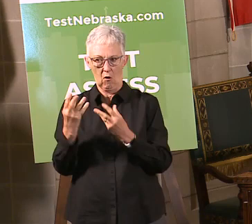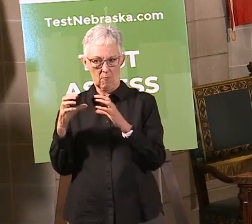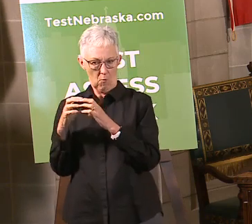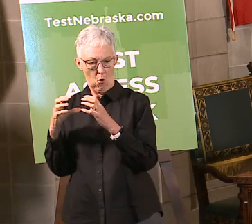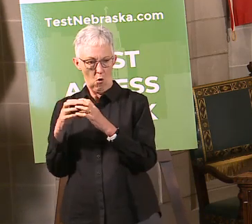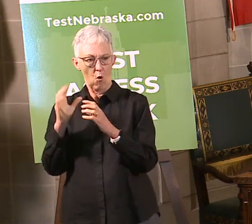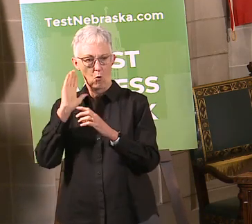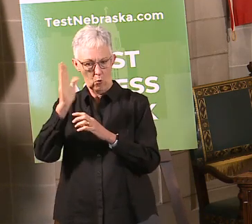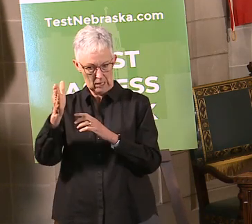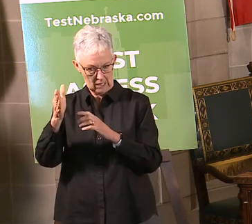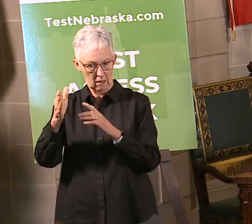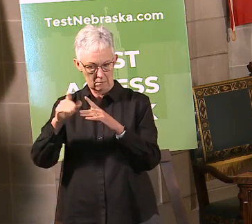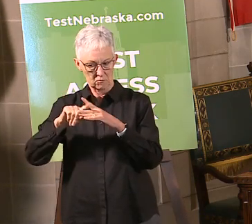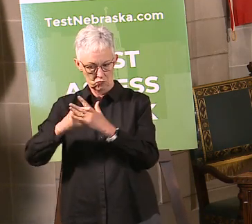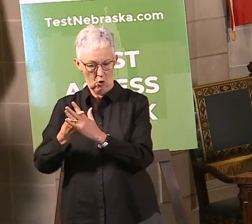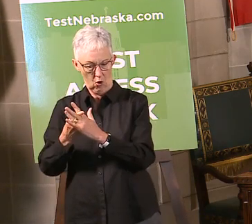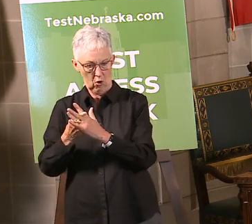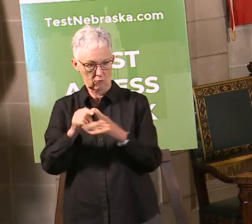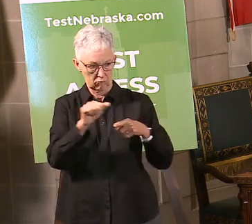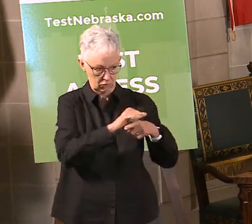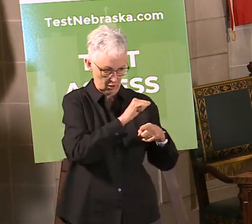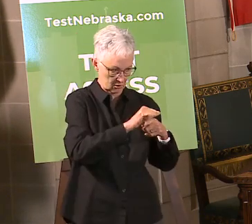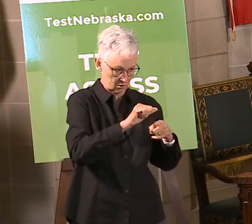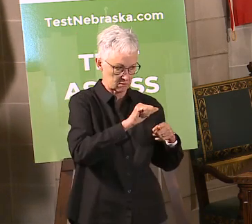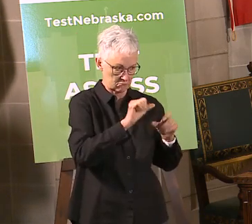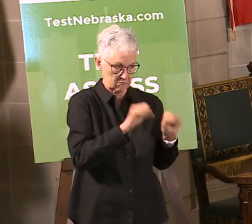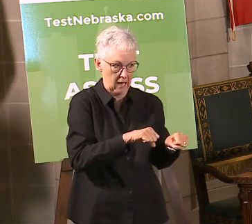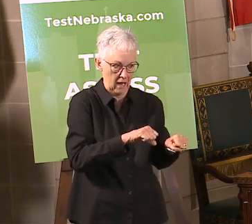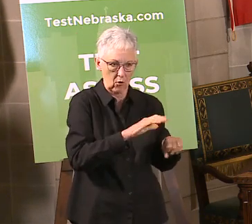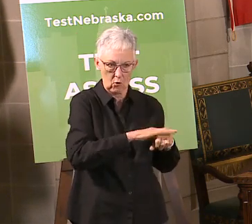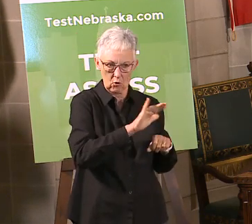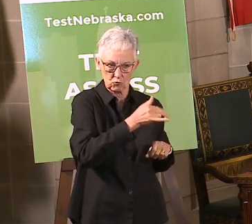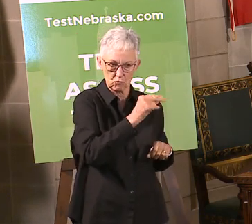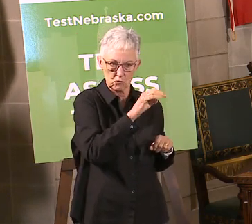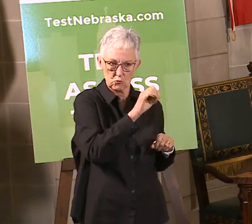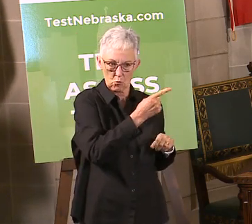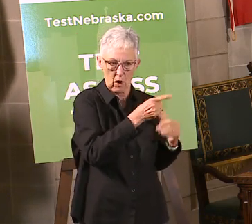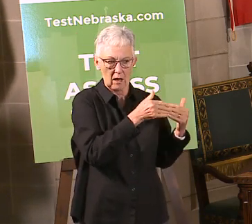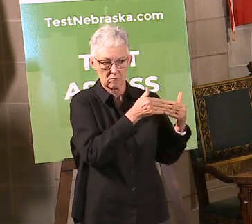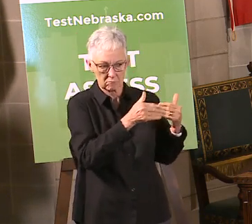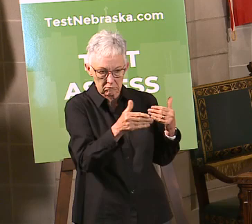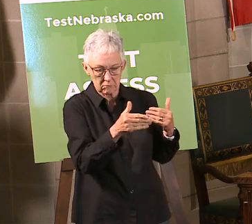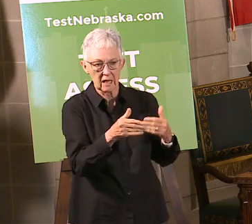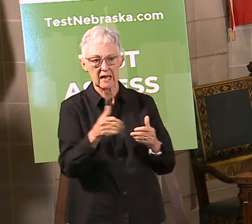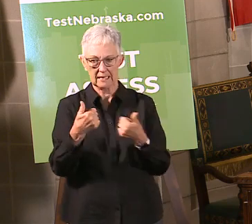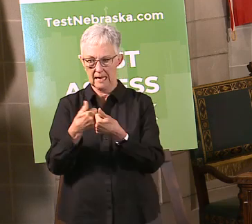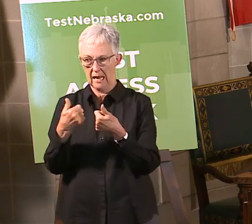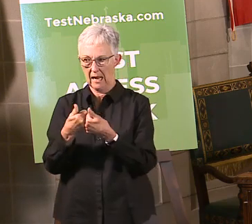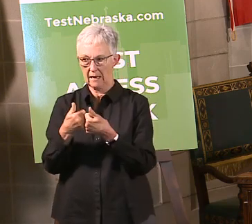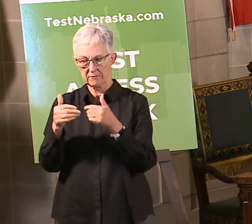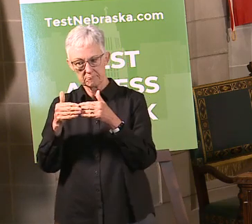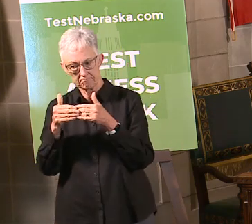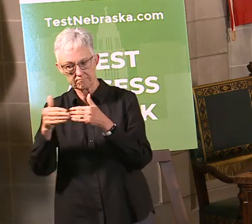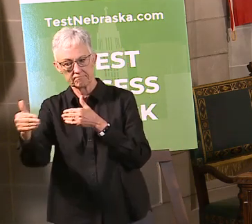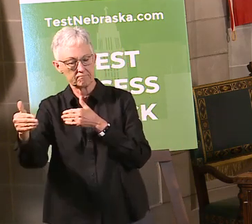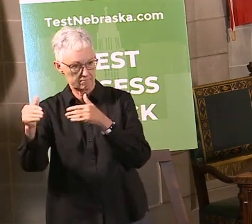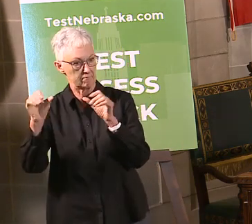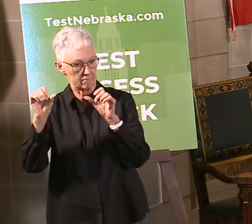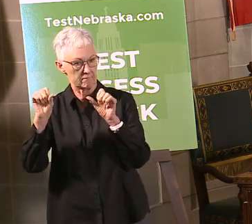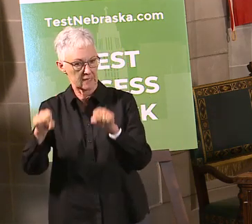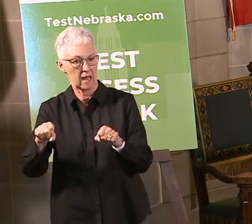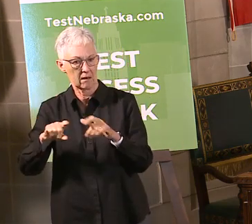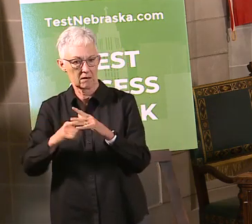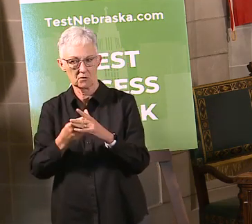games beginning June 18th. And in those guidelines, it talks about if you're going to have more than one team play on the field,